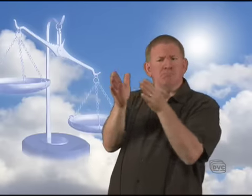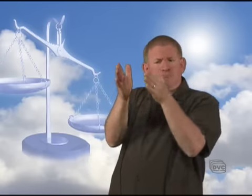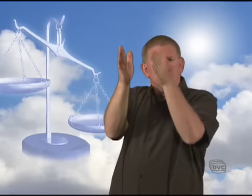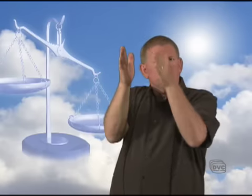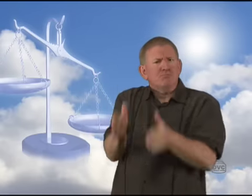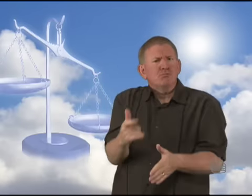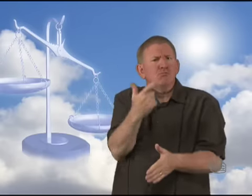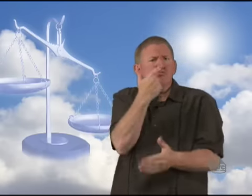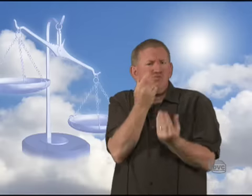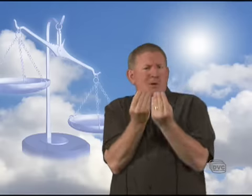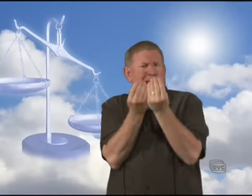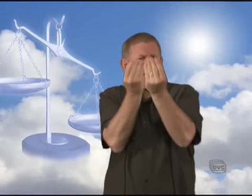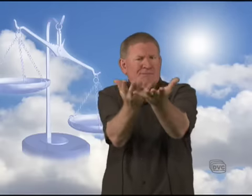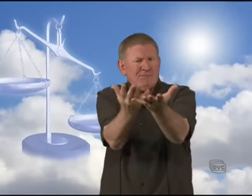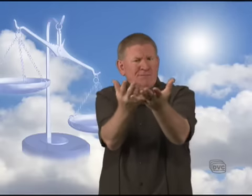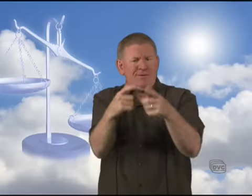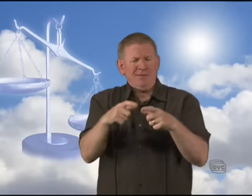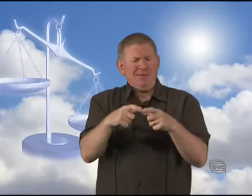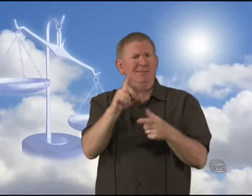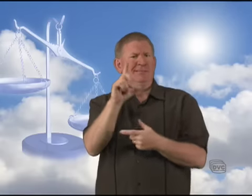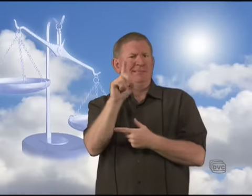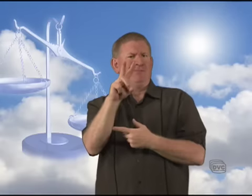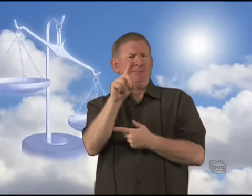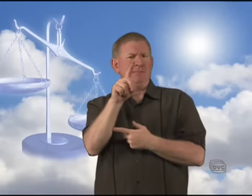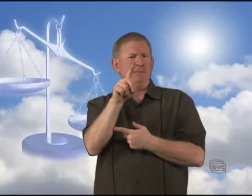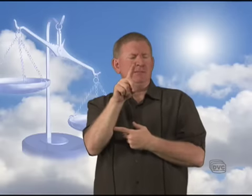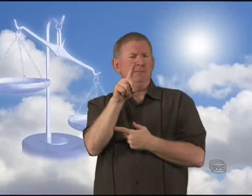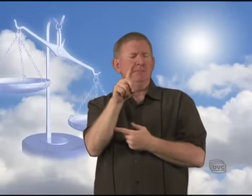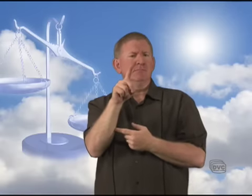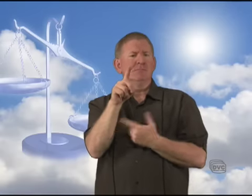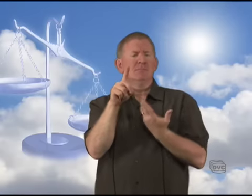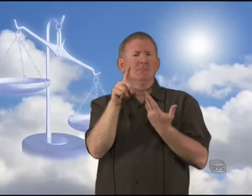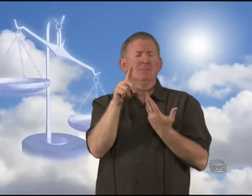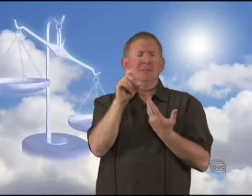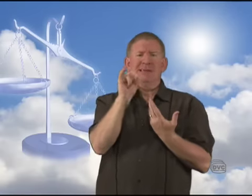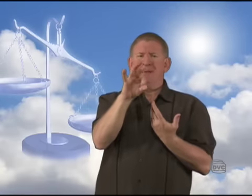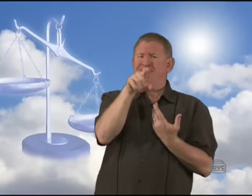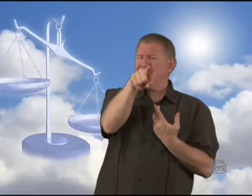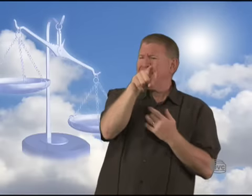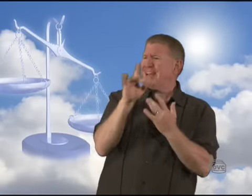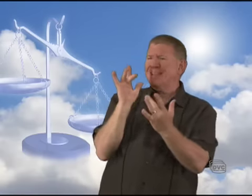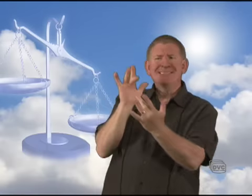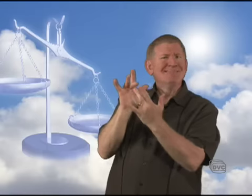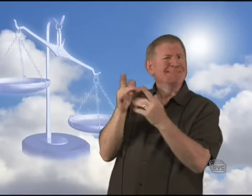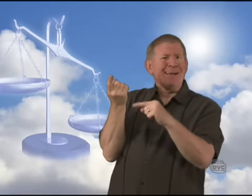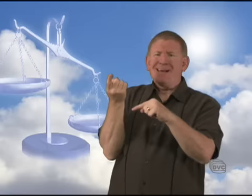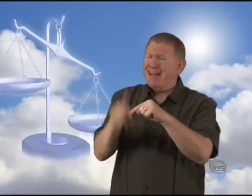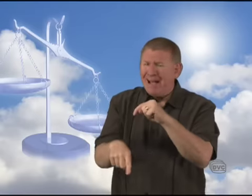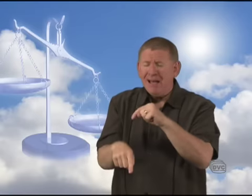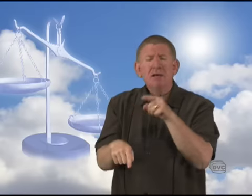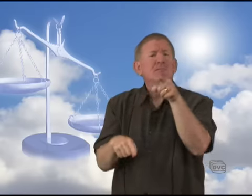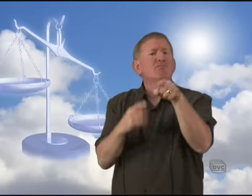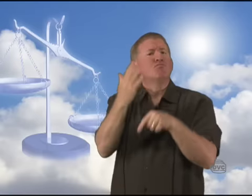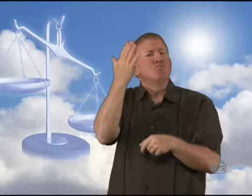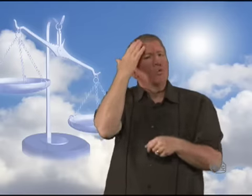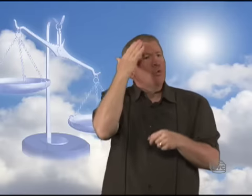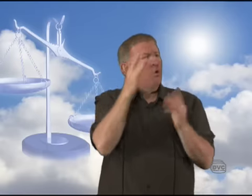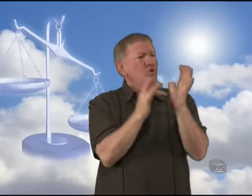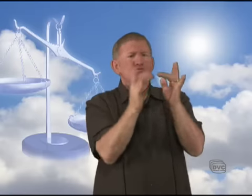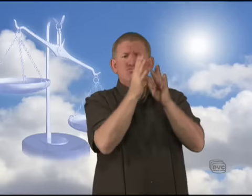the person who gave you this DVD, why don't you try to let them know that you prayed this? Or maybe you know another Christian